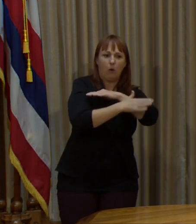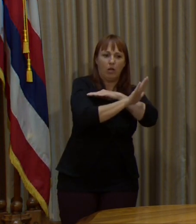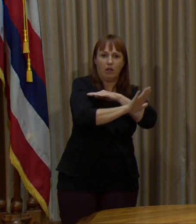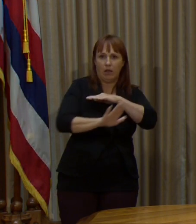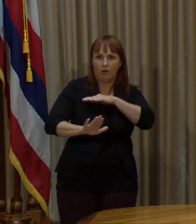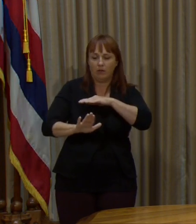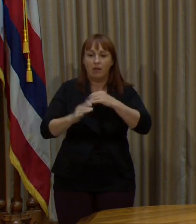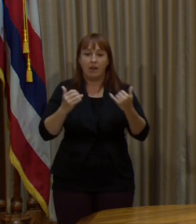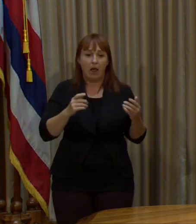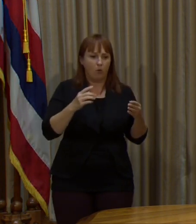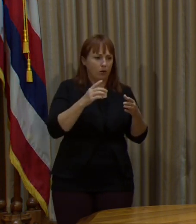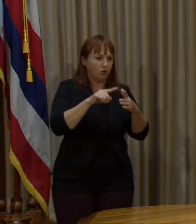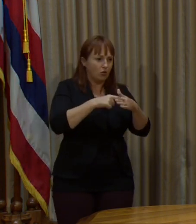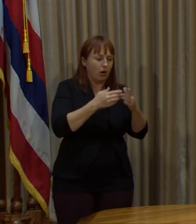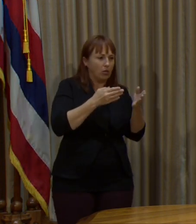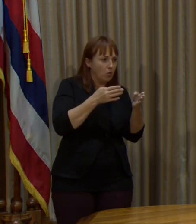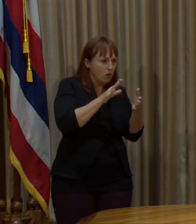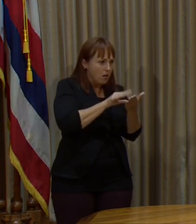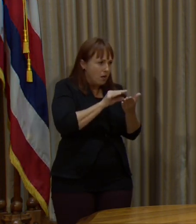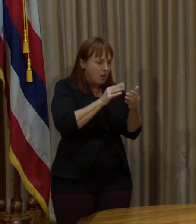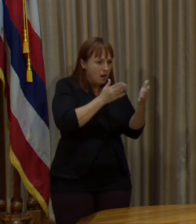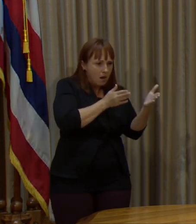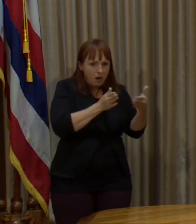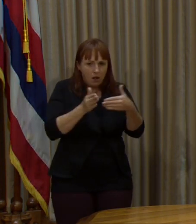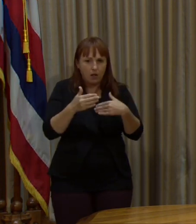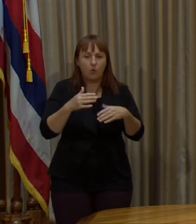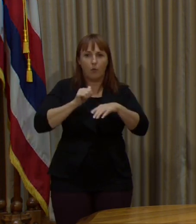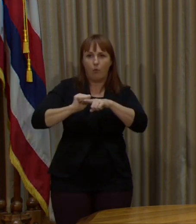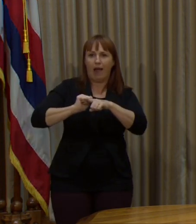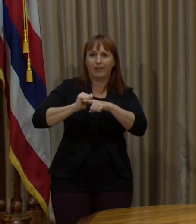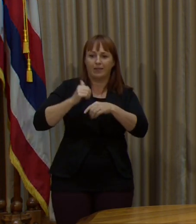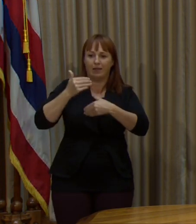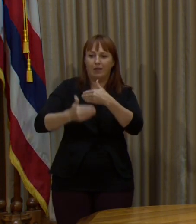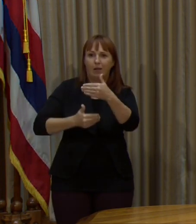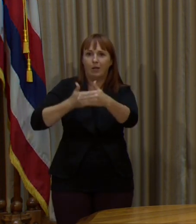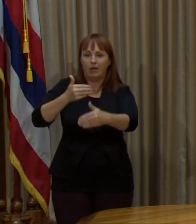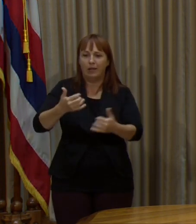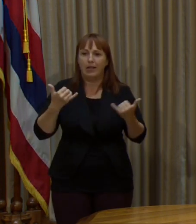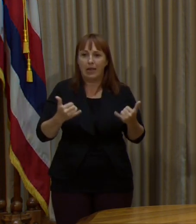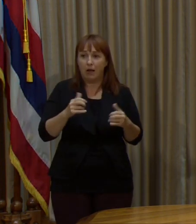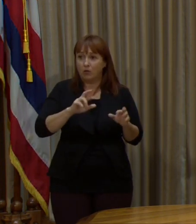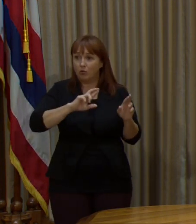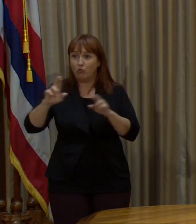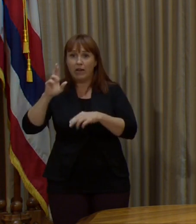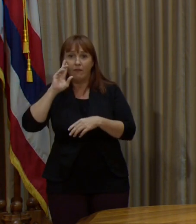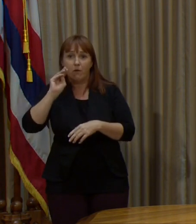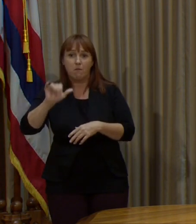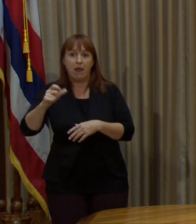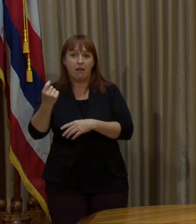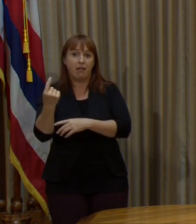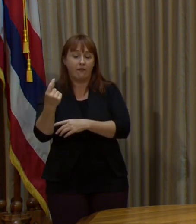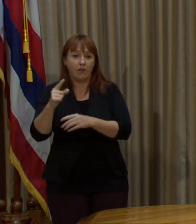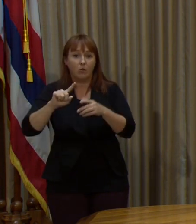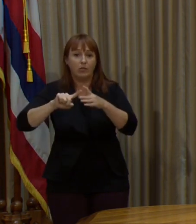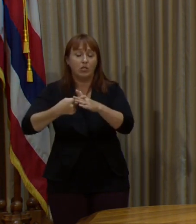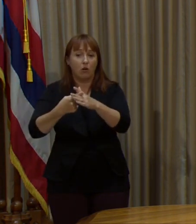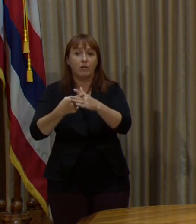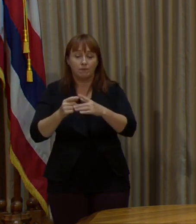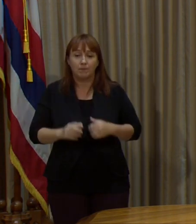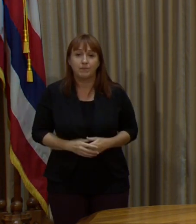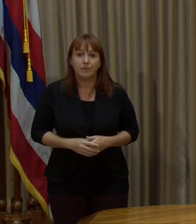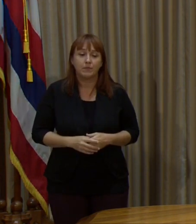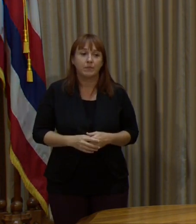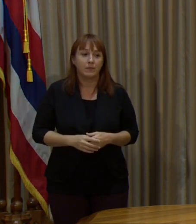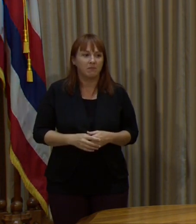They're doing walkthroughs and workups to prep for that date where we start screening for vaccine travelers. So